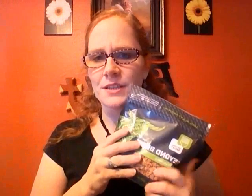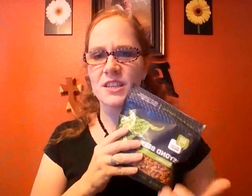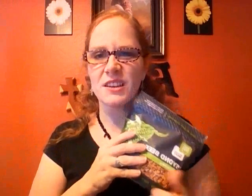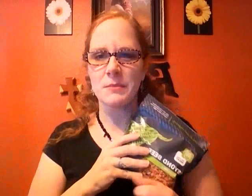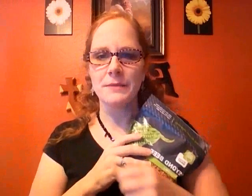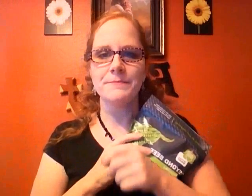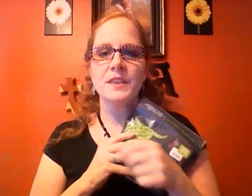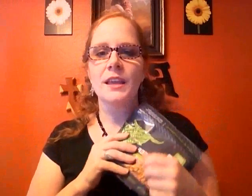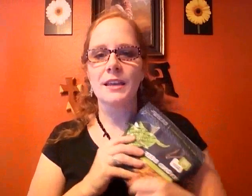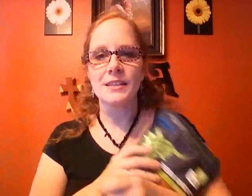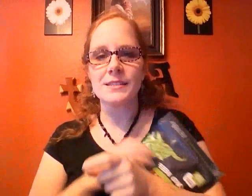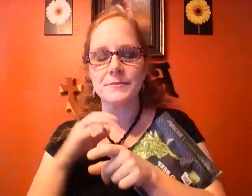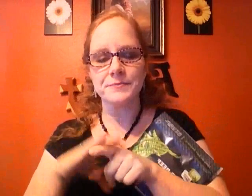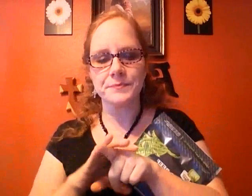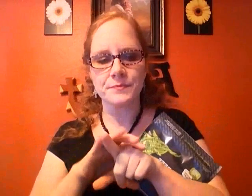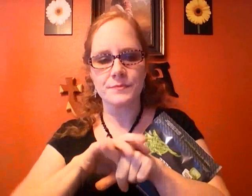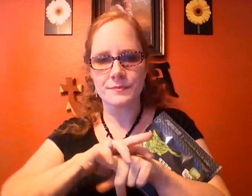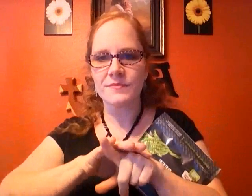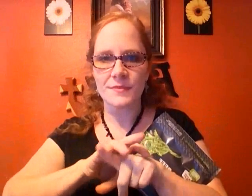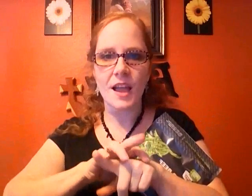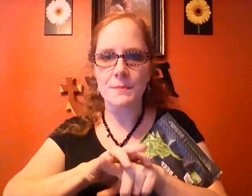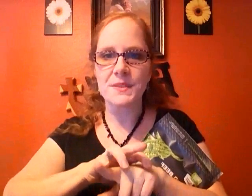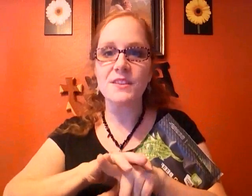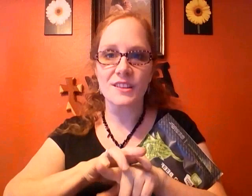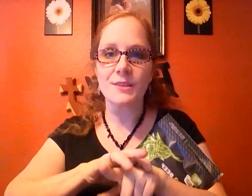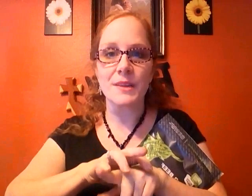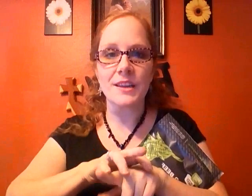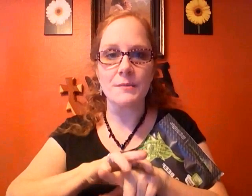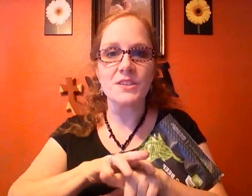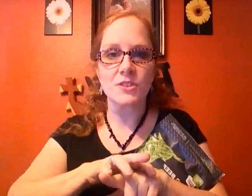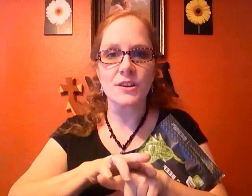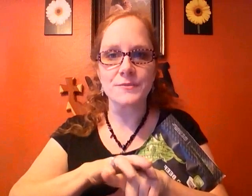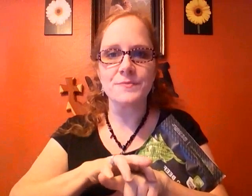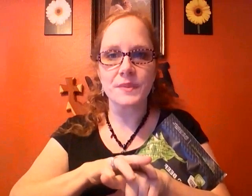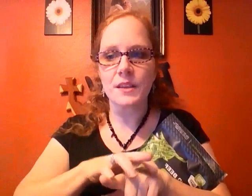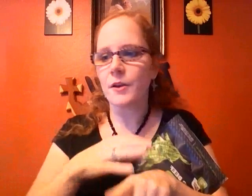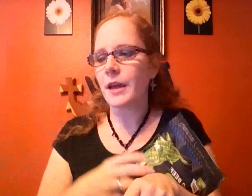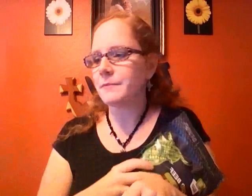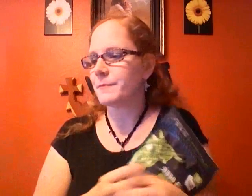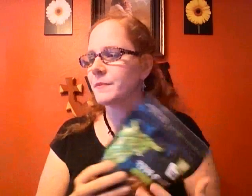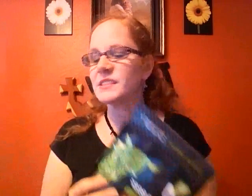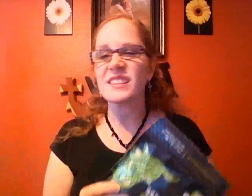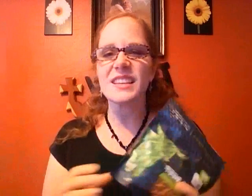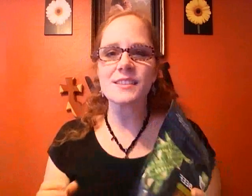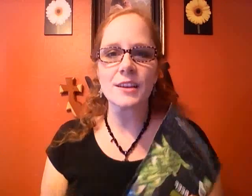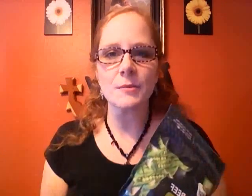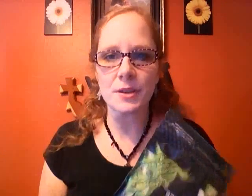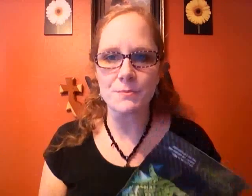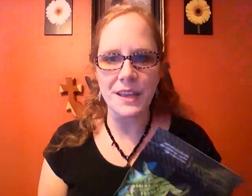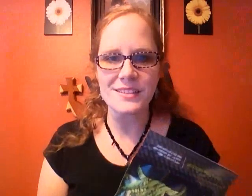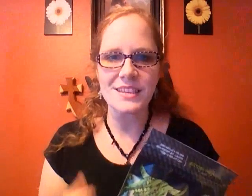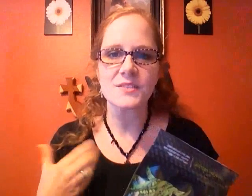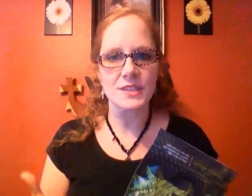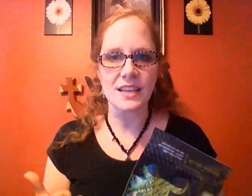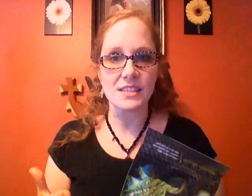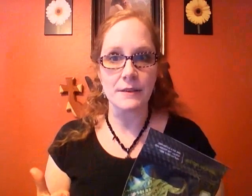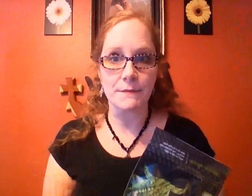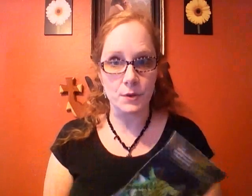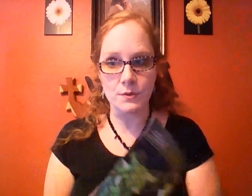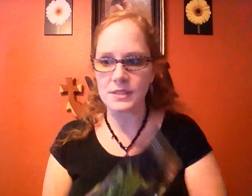vegetarian meat and it's absolutely making me stronger okay so these are gonna be your basics for testing foods